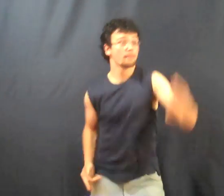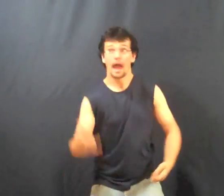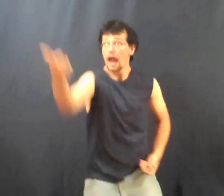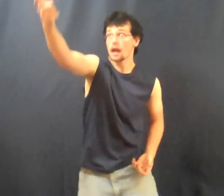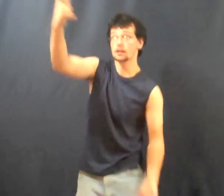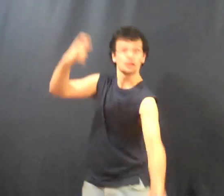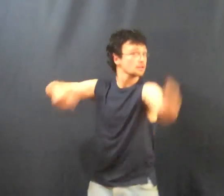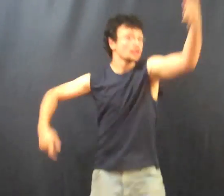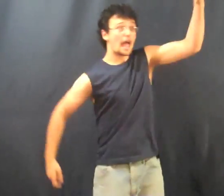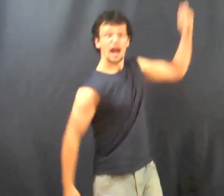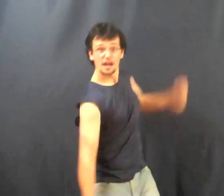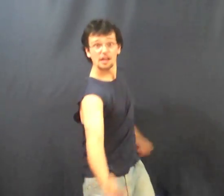-Man.